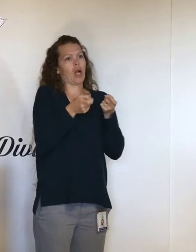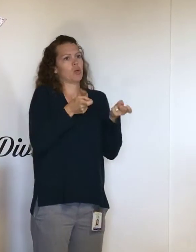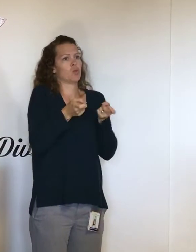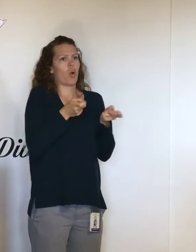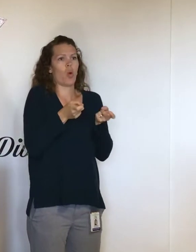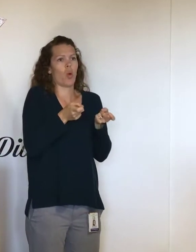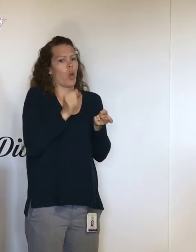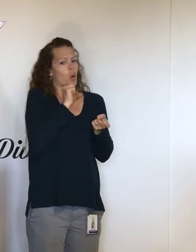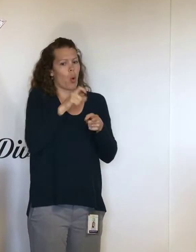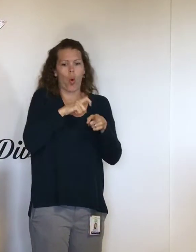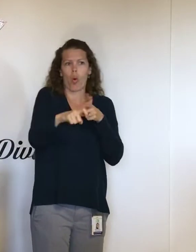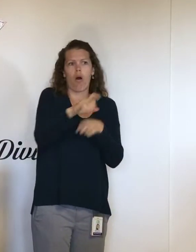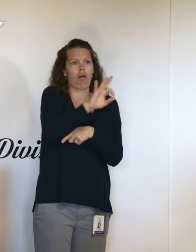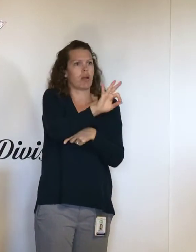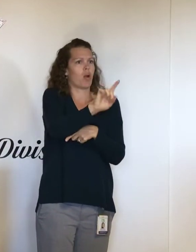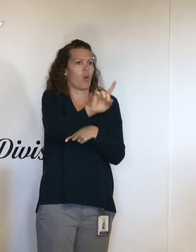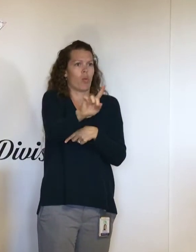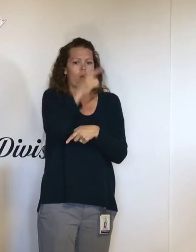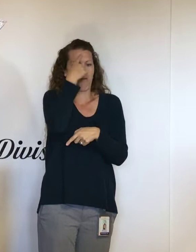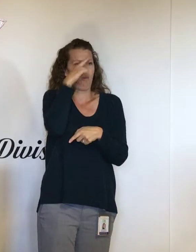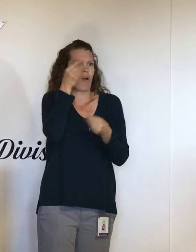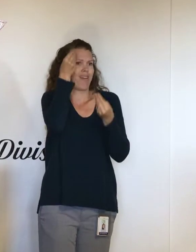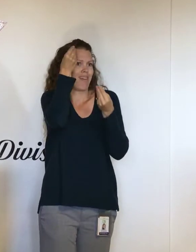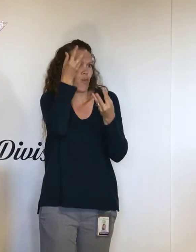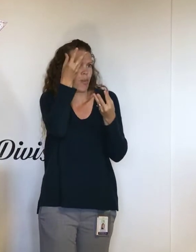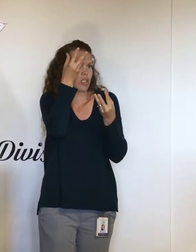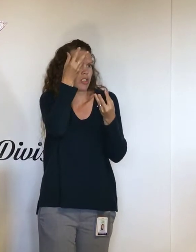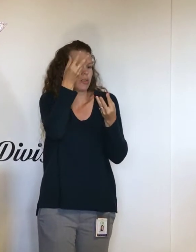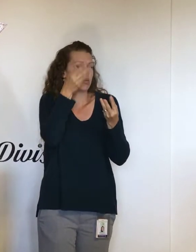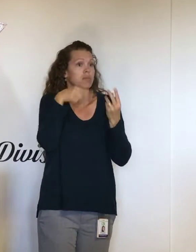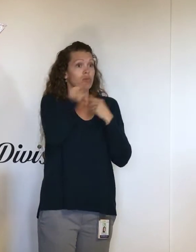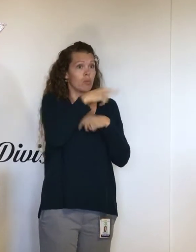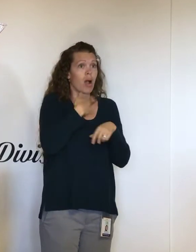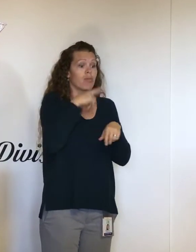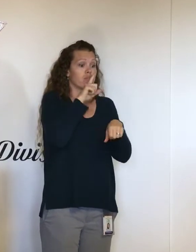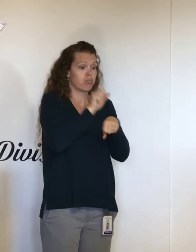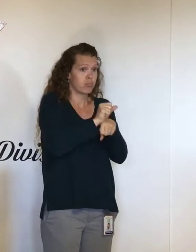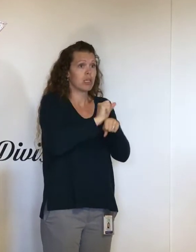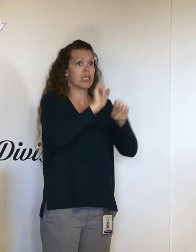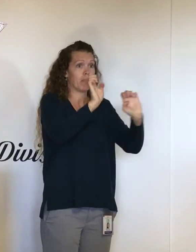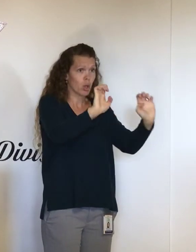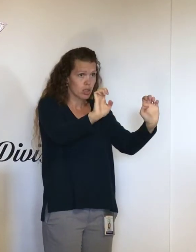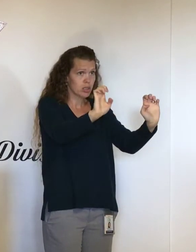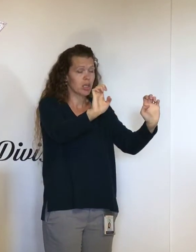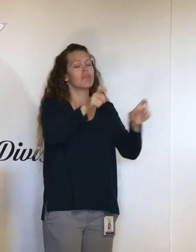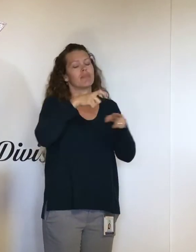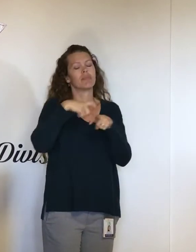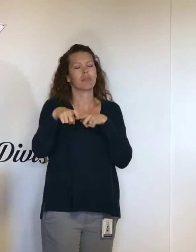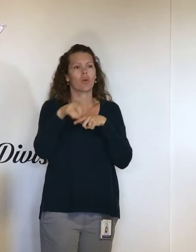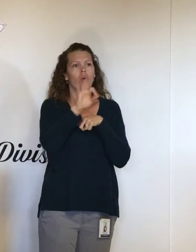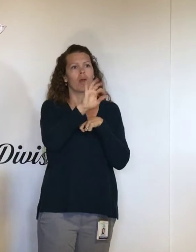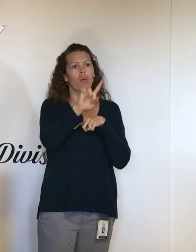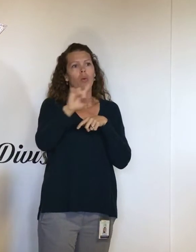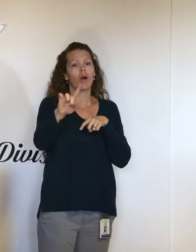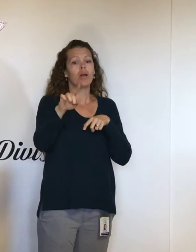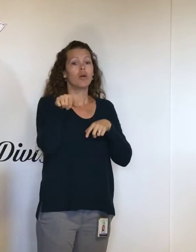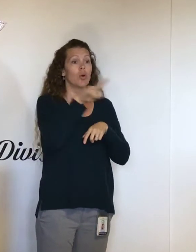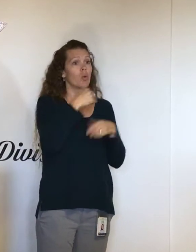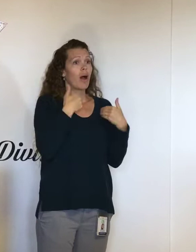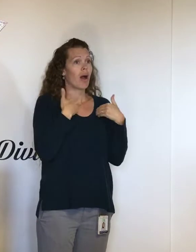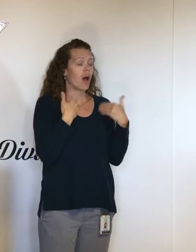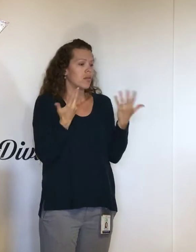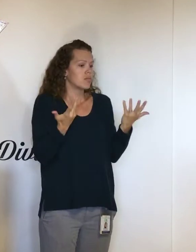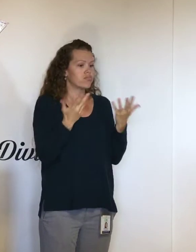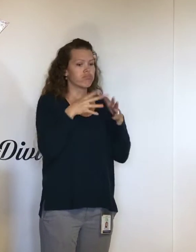And we don't have that information to give you. We're going to refer you to PG&E. If you do have general questions,